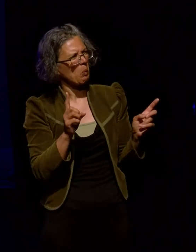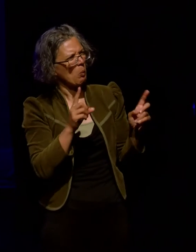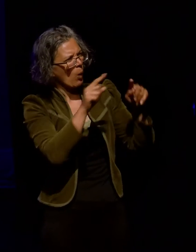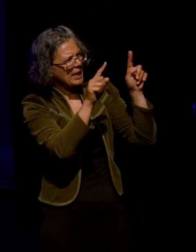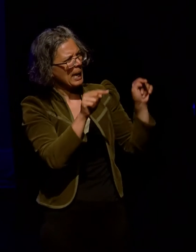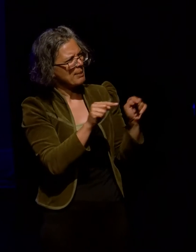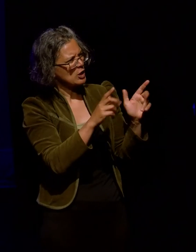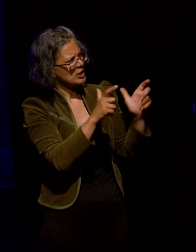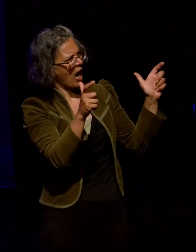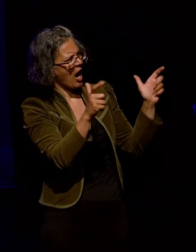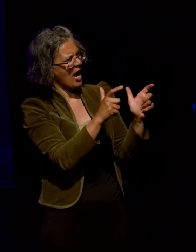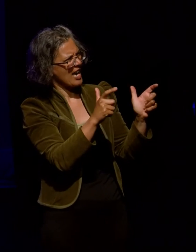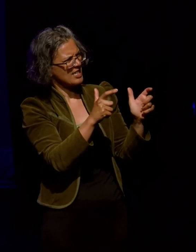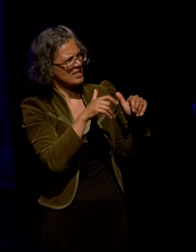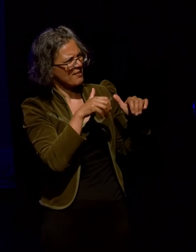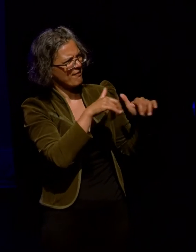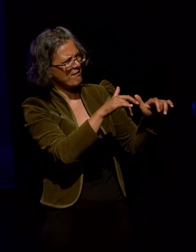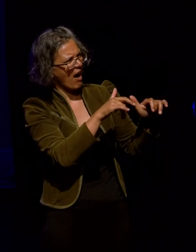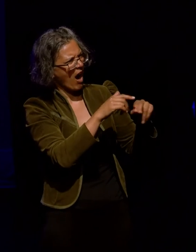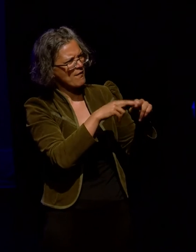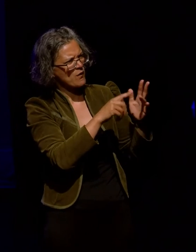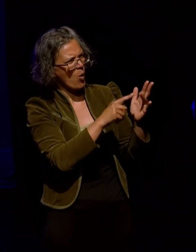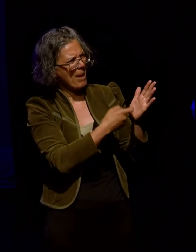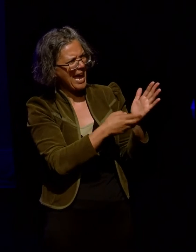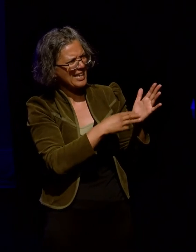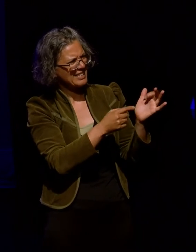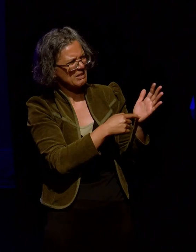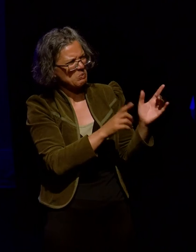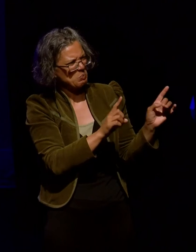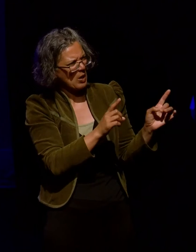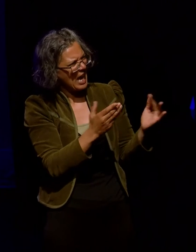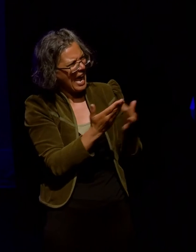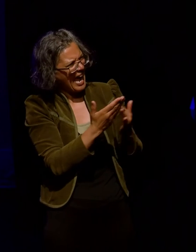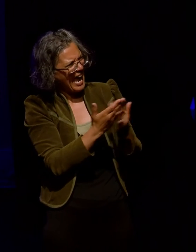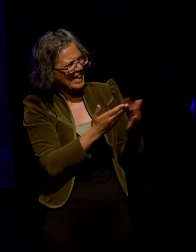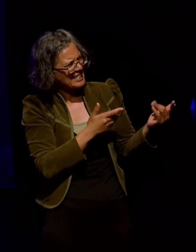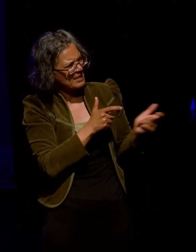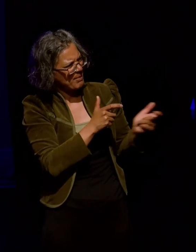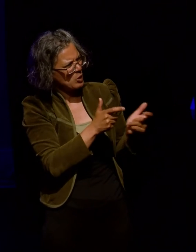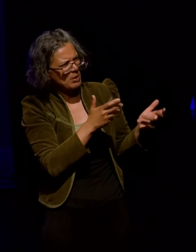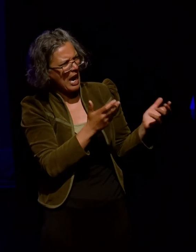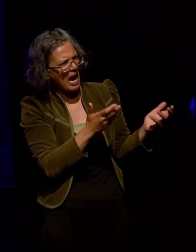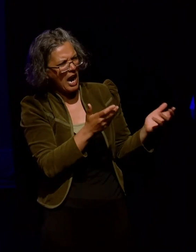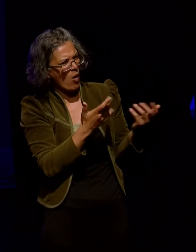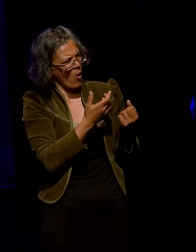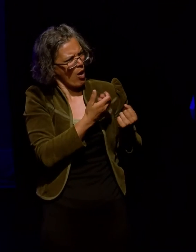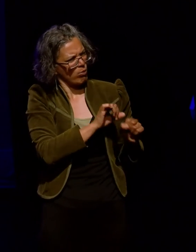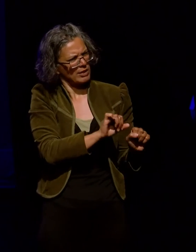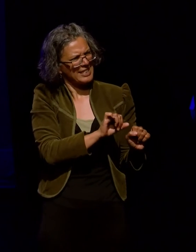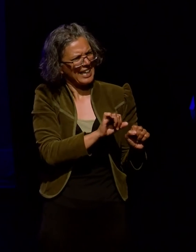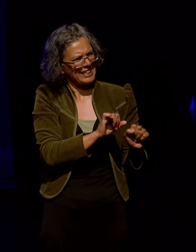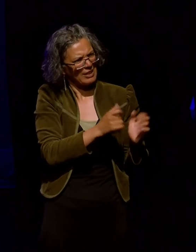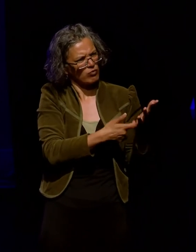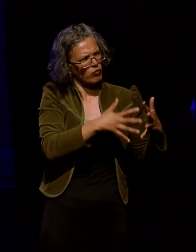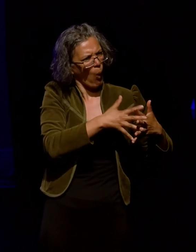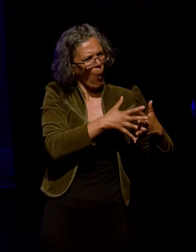and sizes are best for storage and use. How do you manage access to these files and how do you protect the raw and